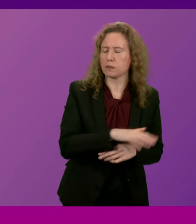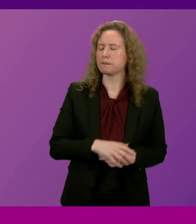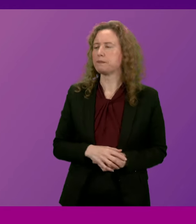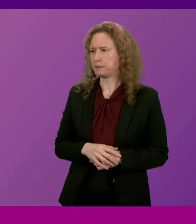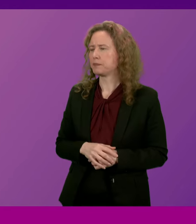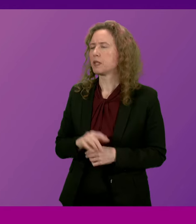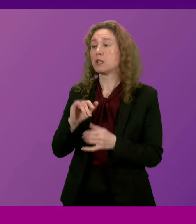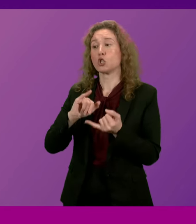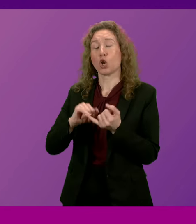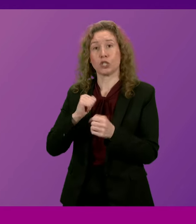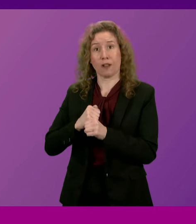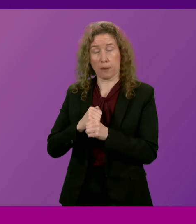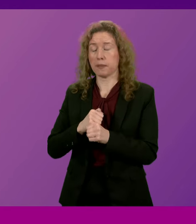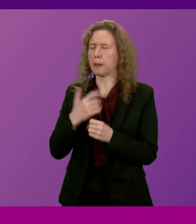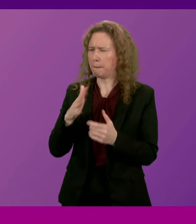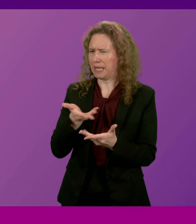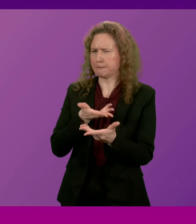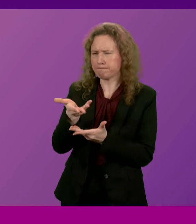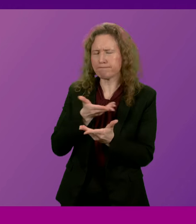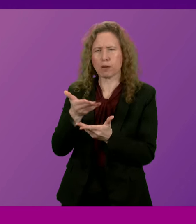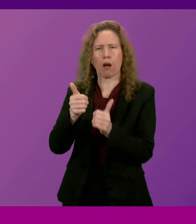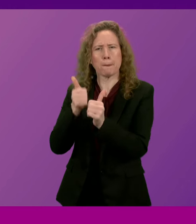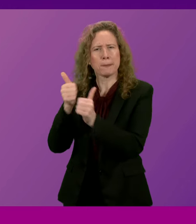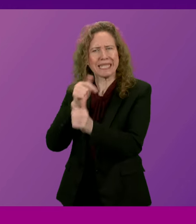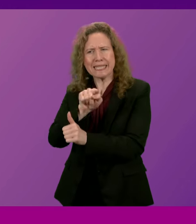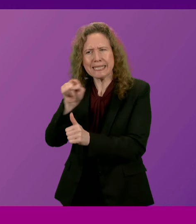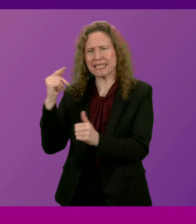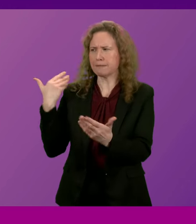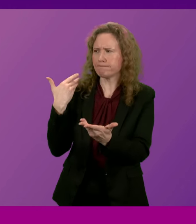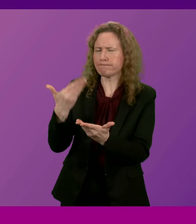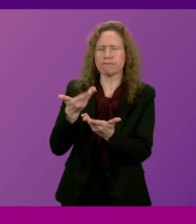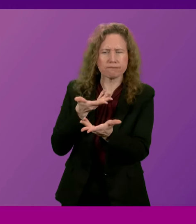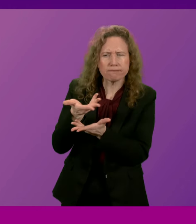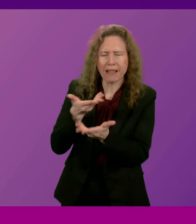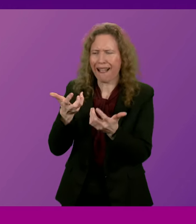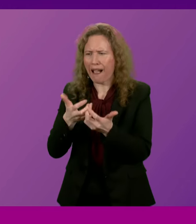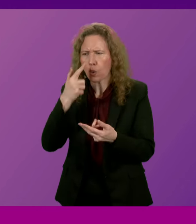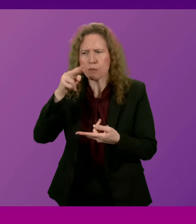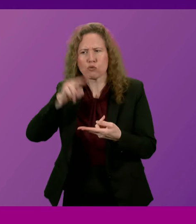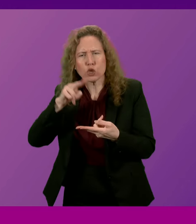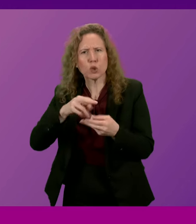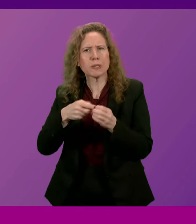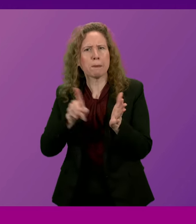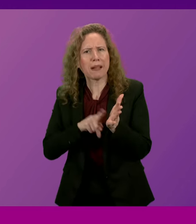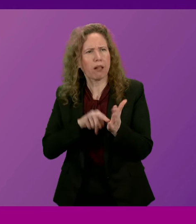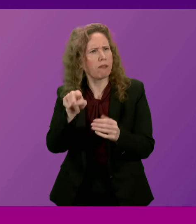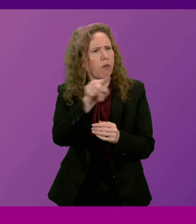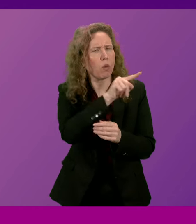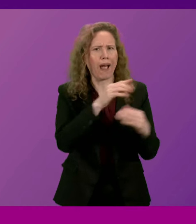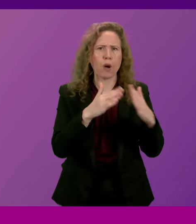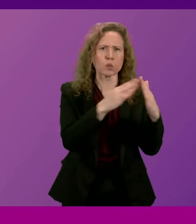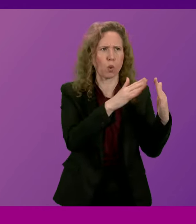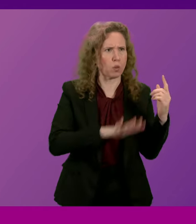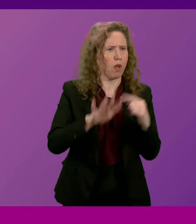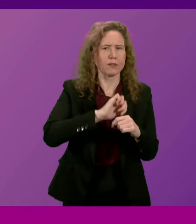Officer, the Scottish Government has engaged with energy suppliers over recent weeks on the options available to reduce bills for households across Scotland. We're now